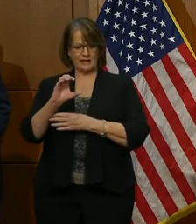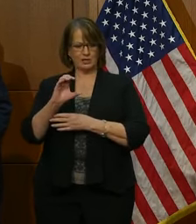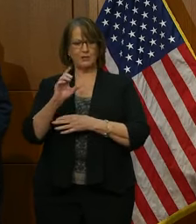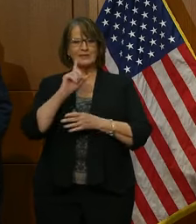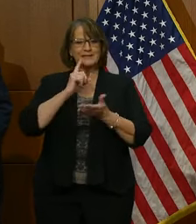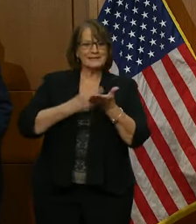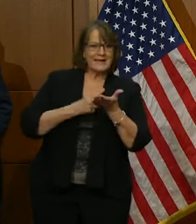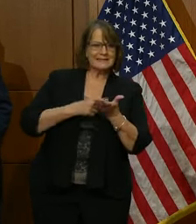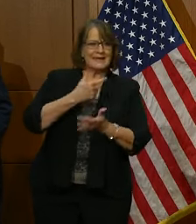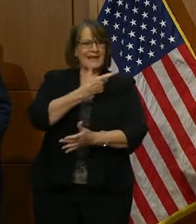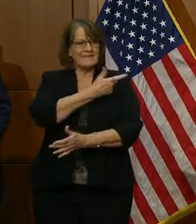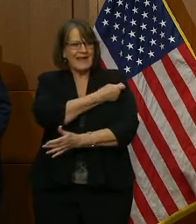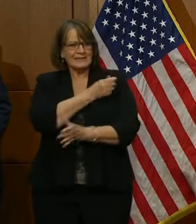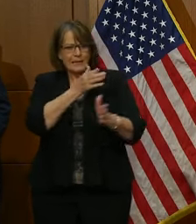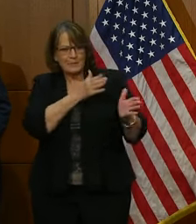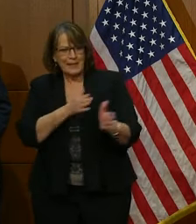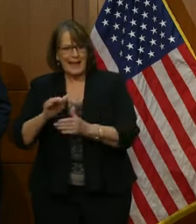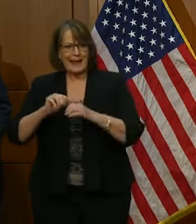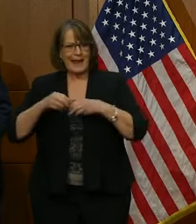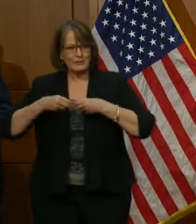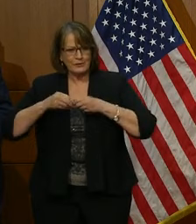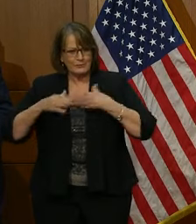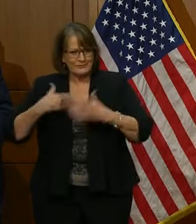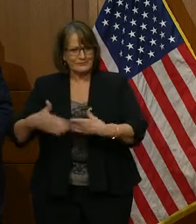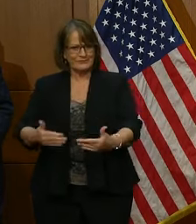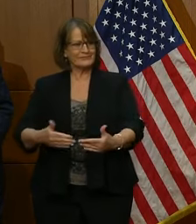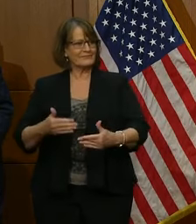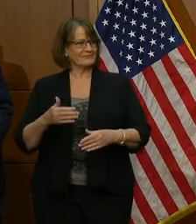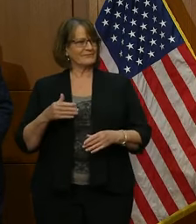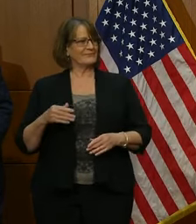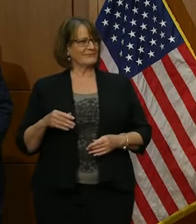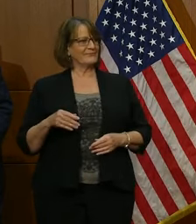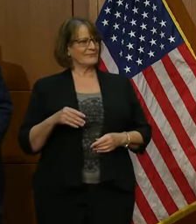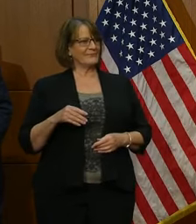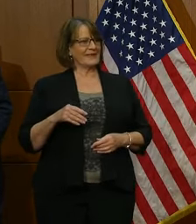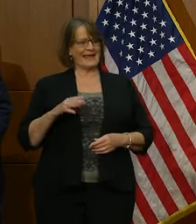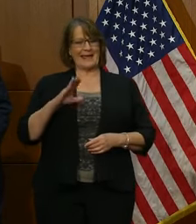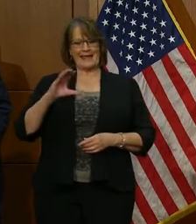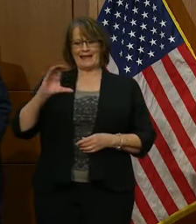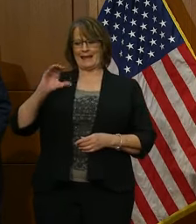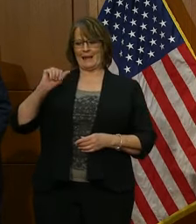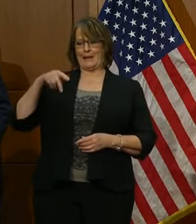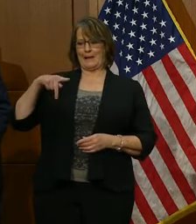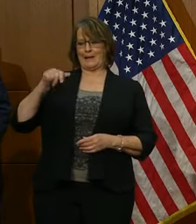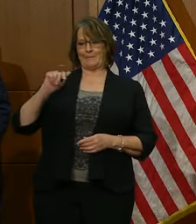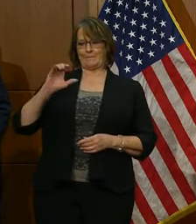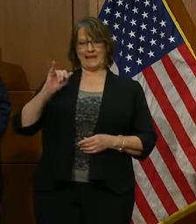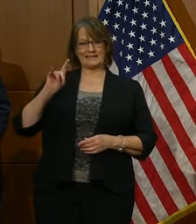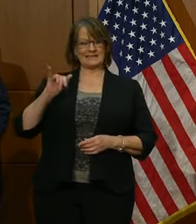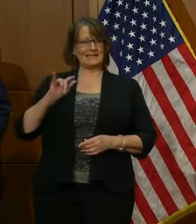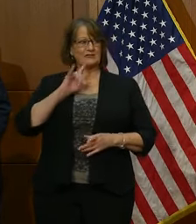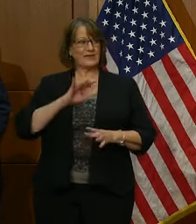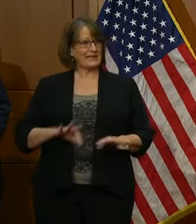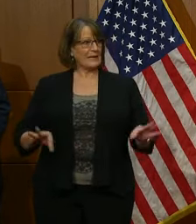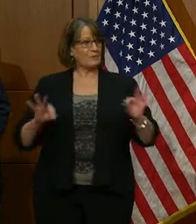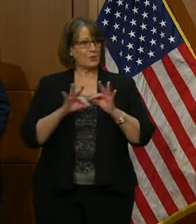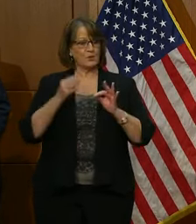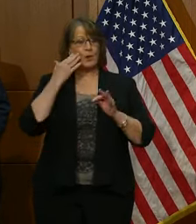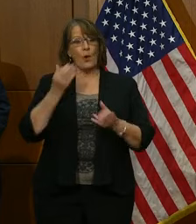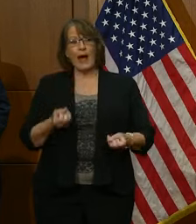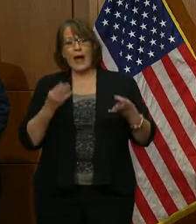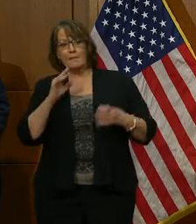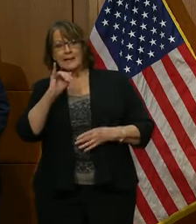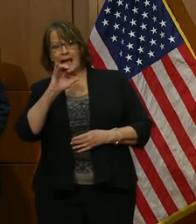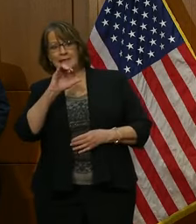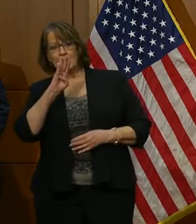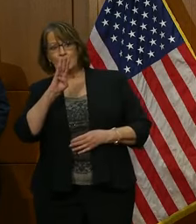rollout and also their capacity. That's really important as we move forward to know how many ICU beds